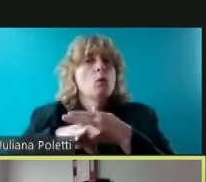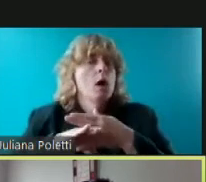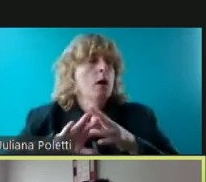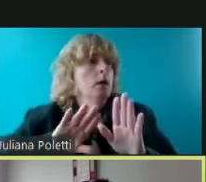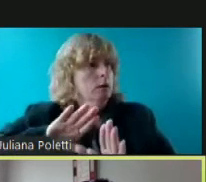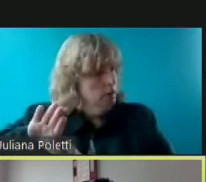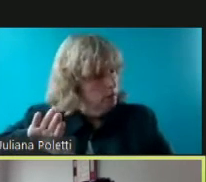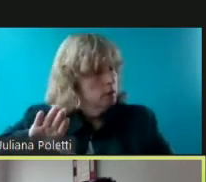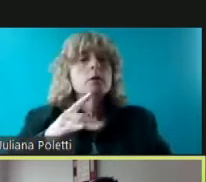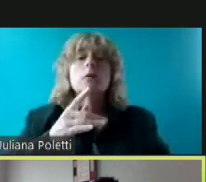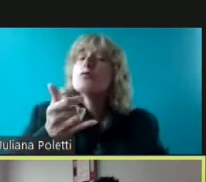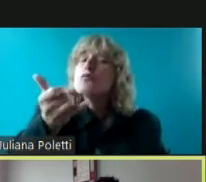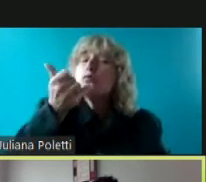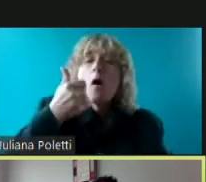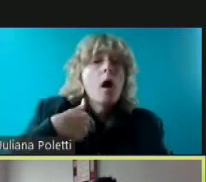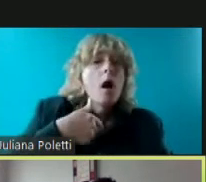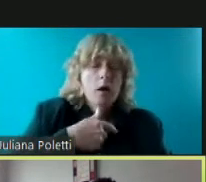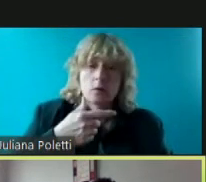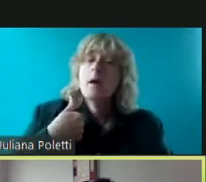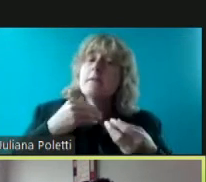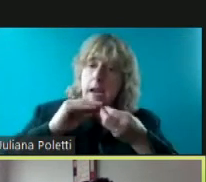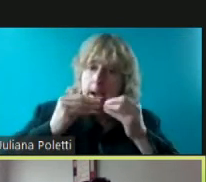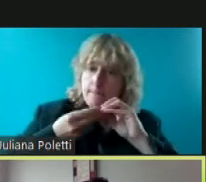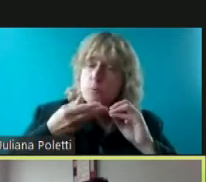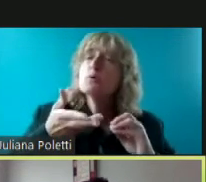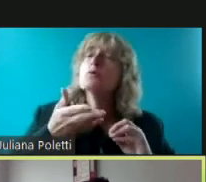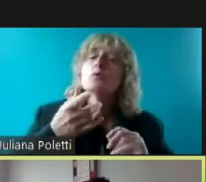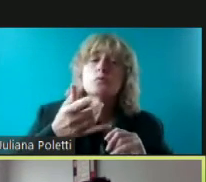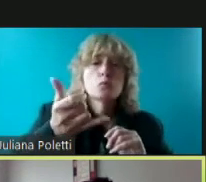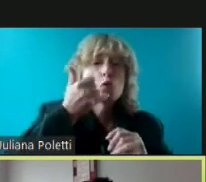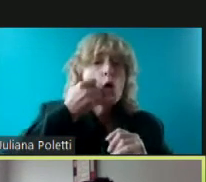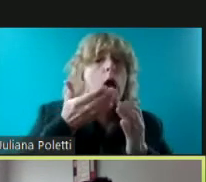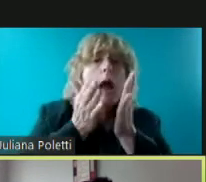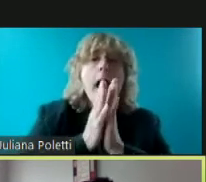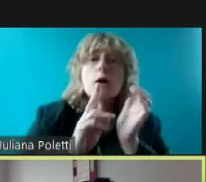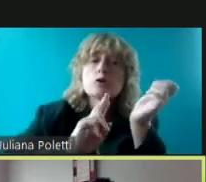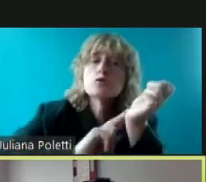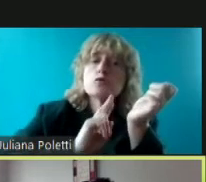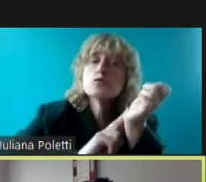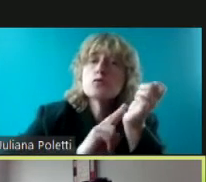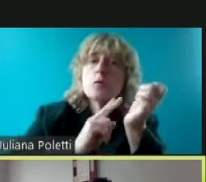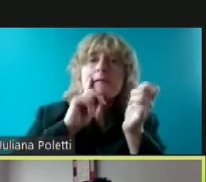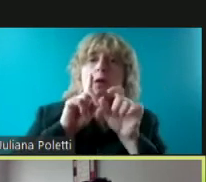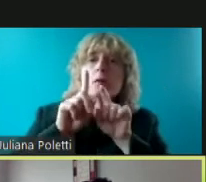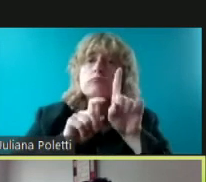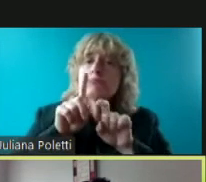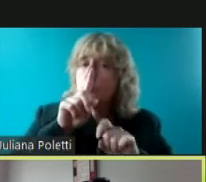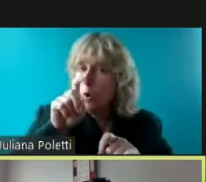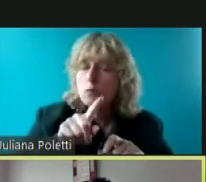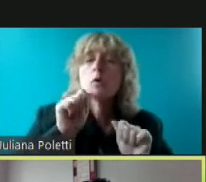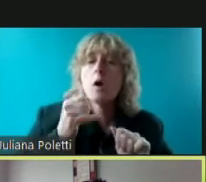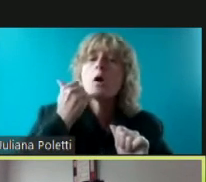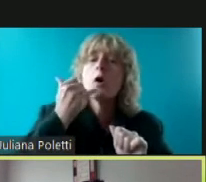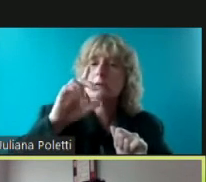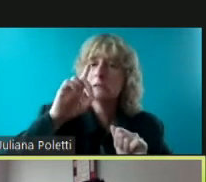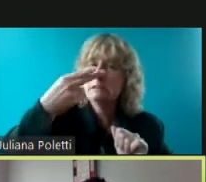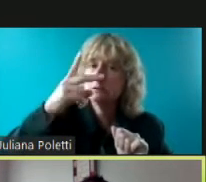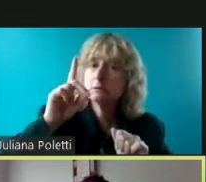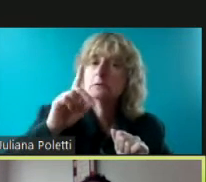if you ask a nurse line you just call the dhd department at 313